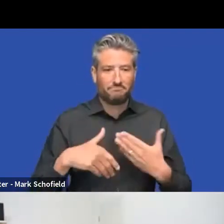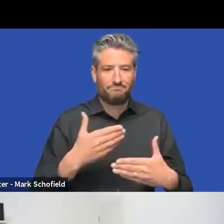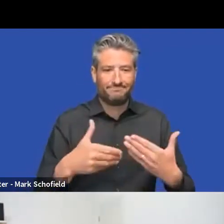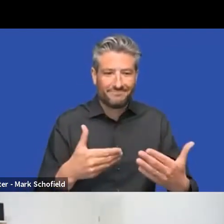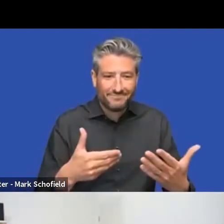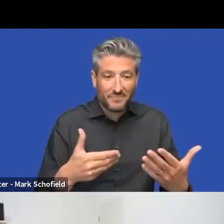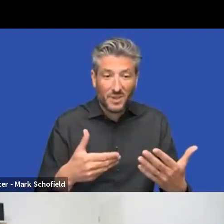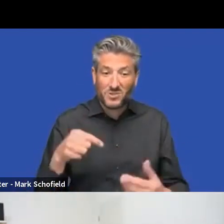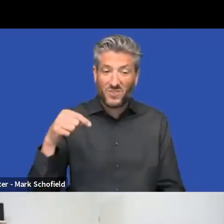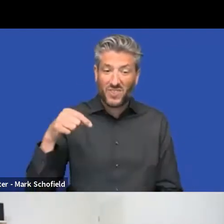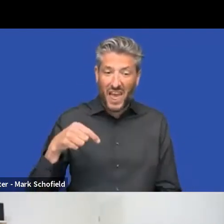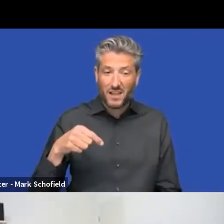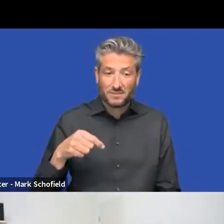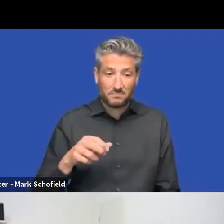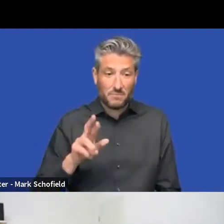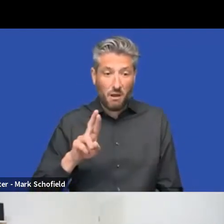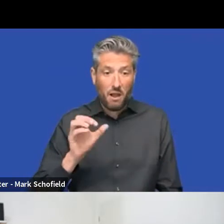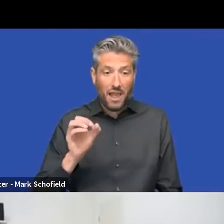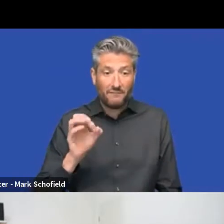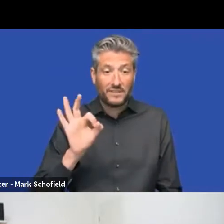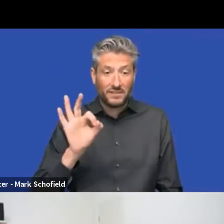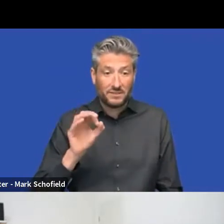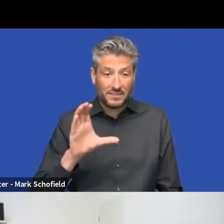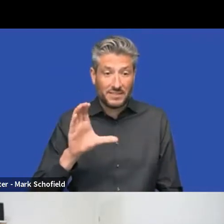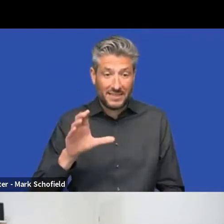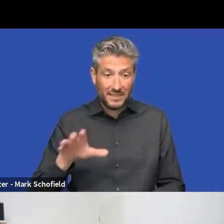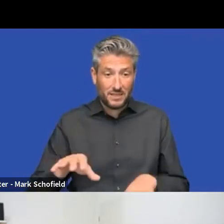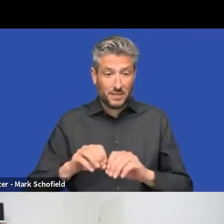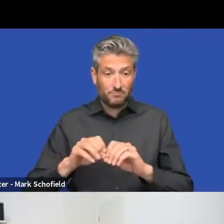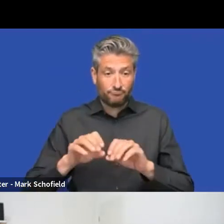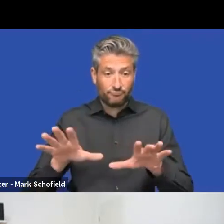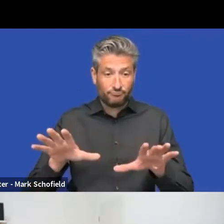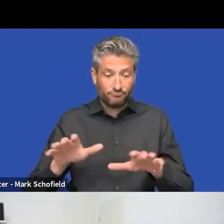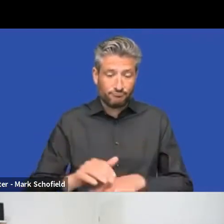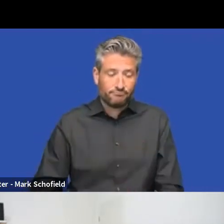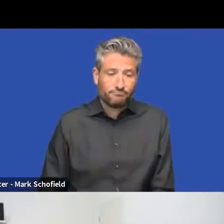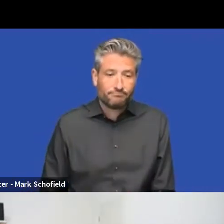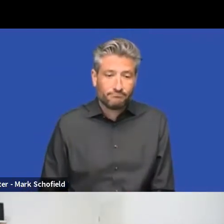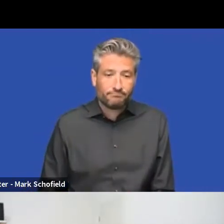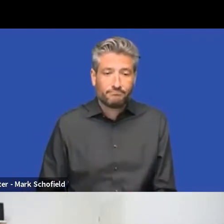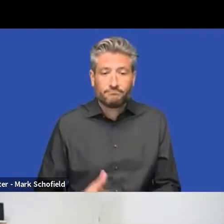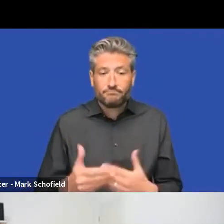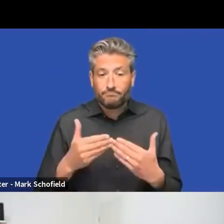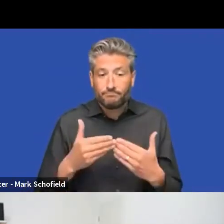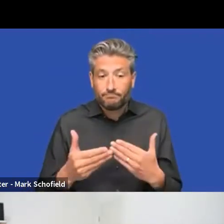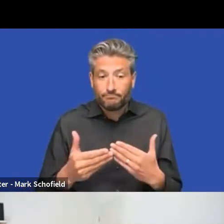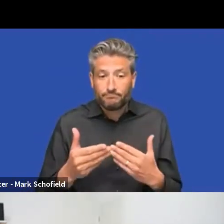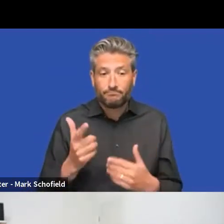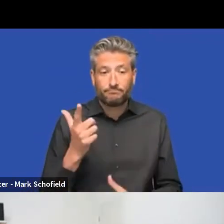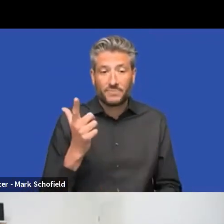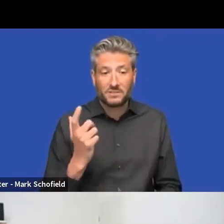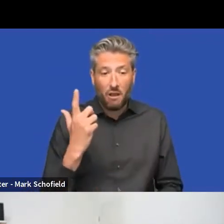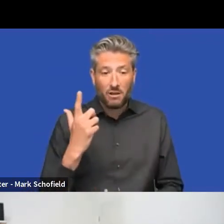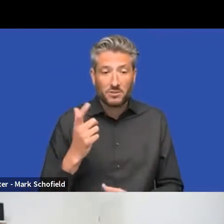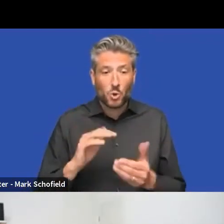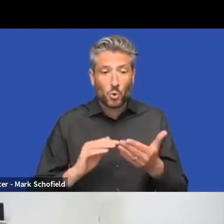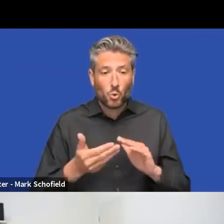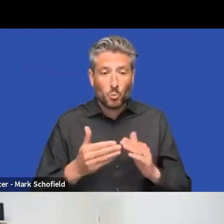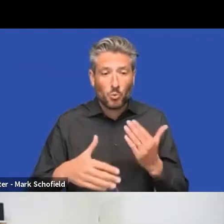then, you know, we, we're starting a community team, uh, around this as well. Um, and I think mass might be able to,